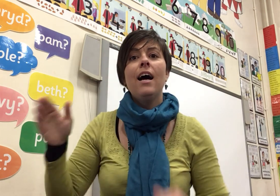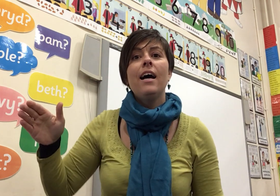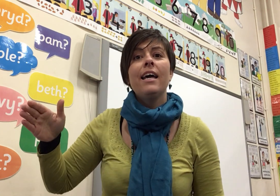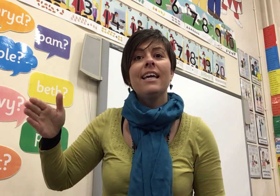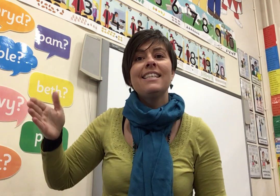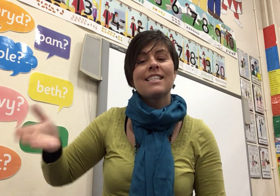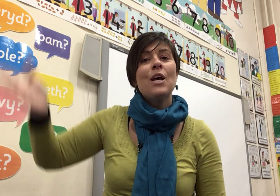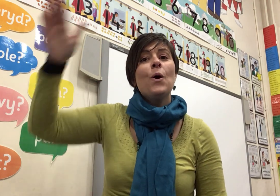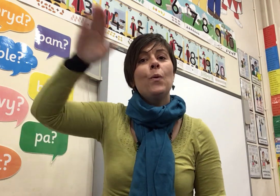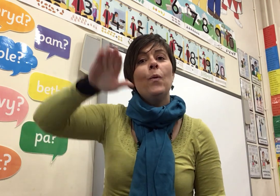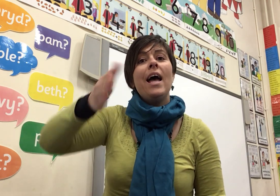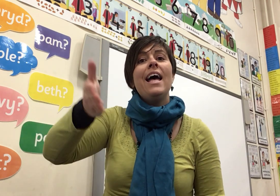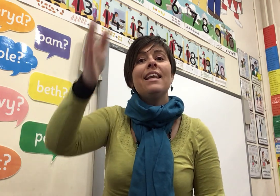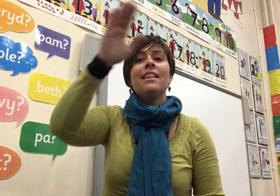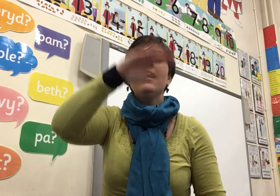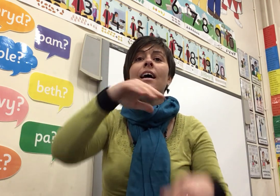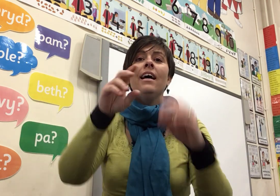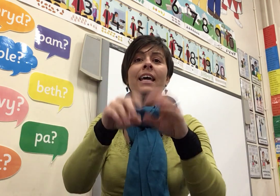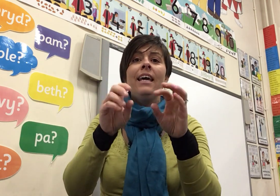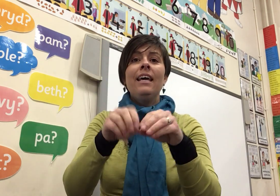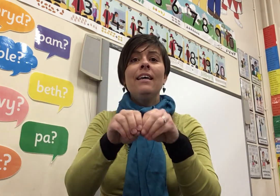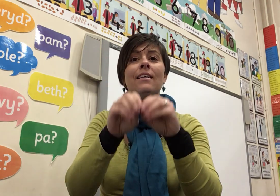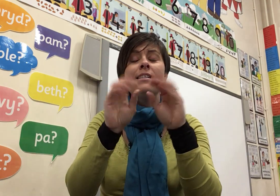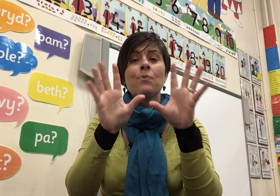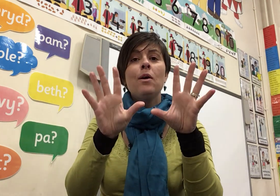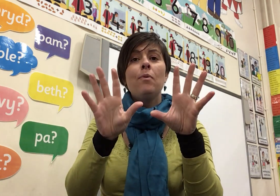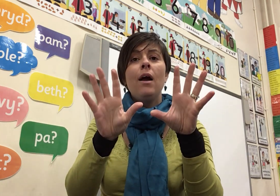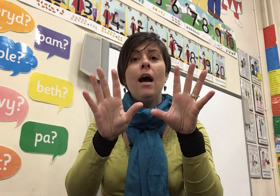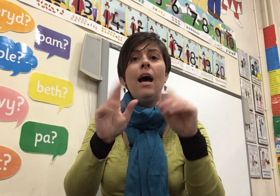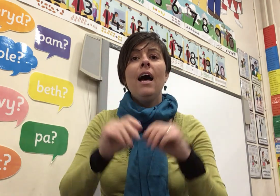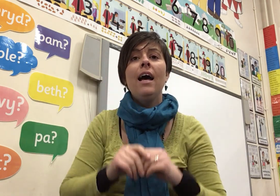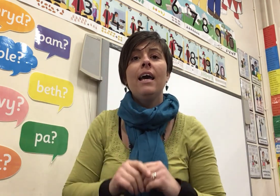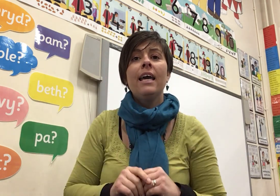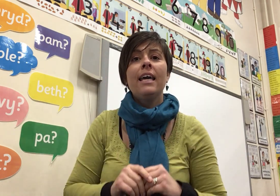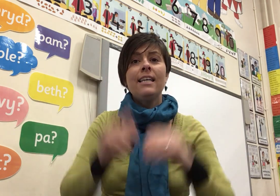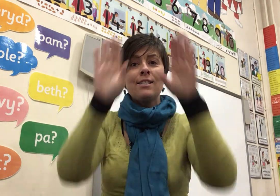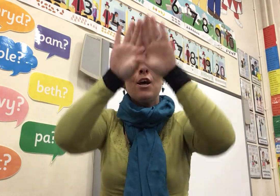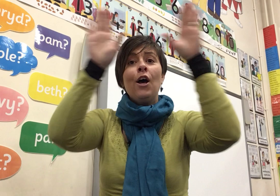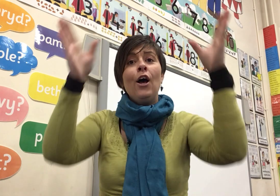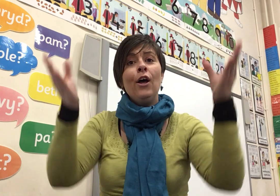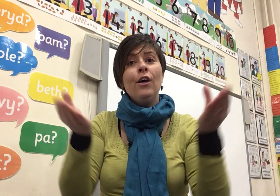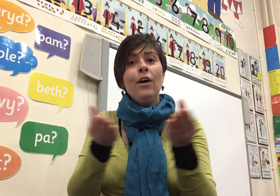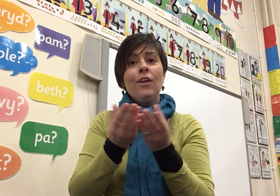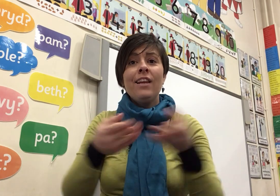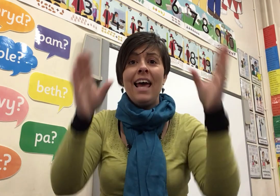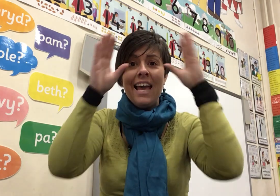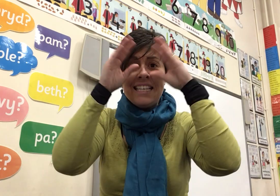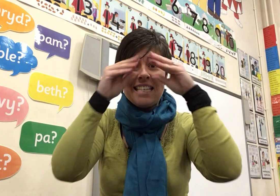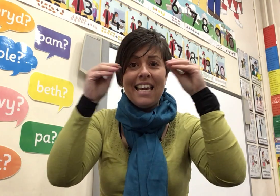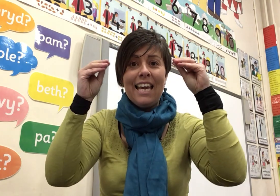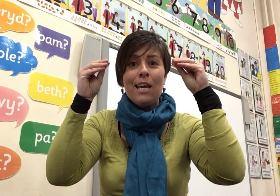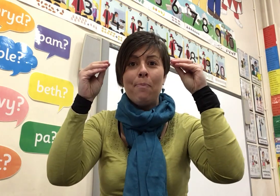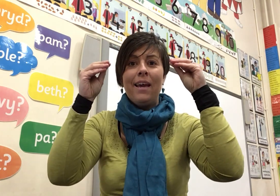When the hills were bright Earth lay sleeping